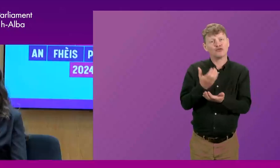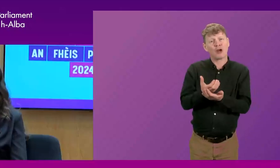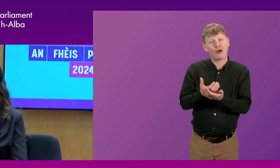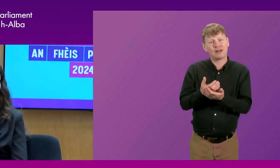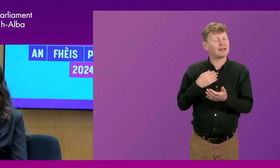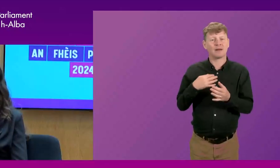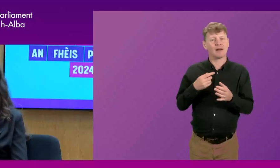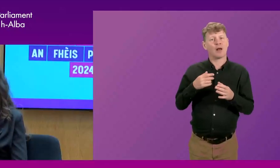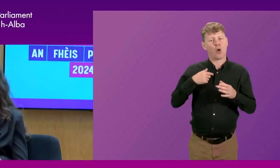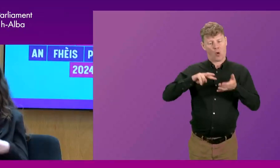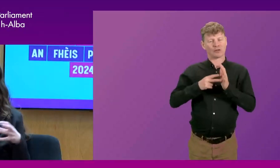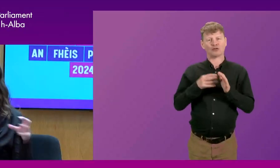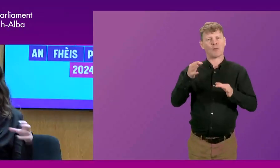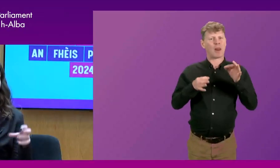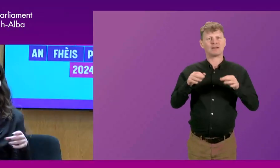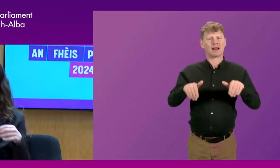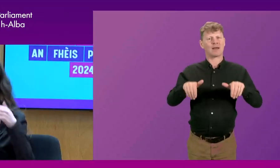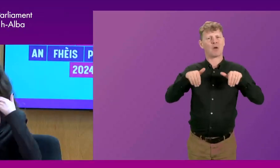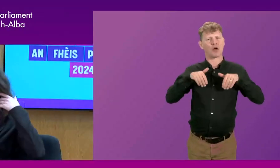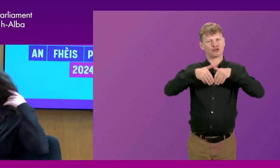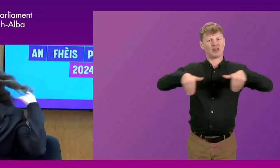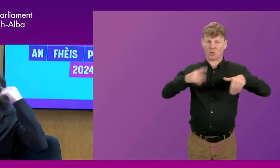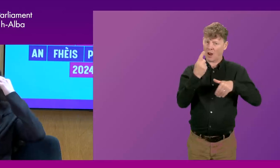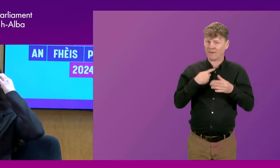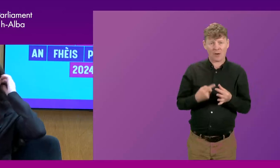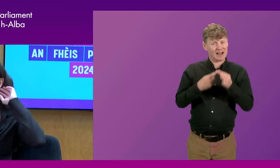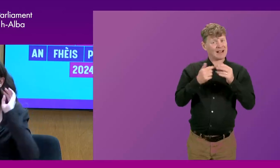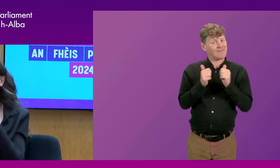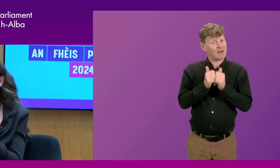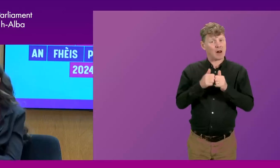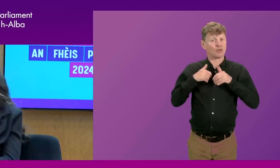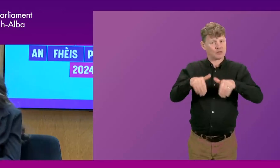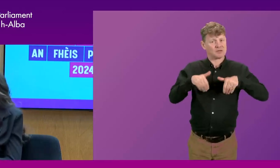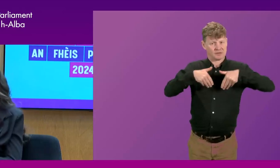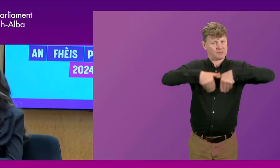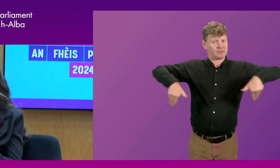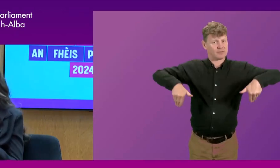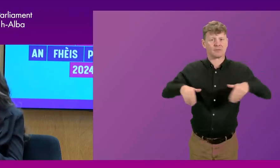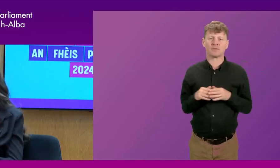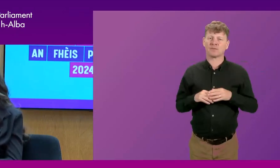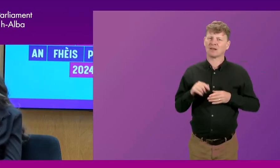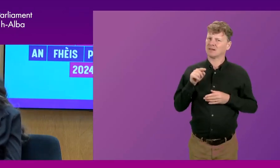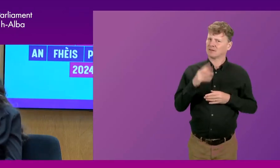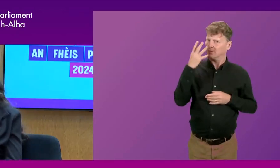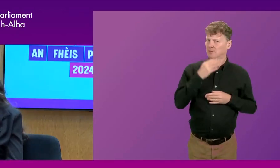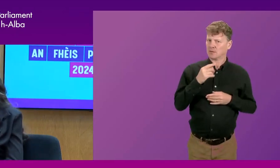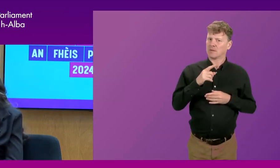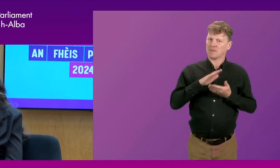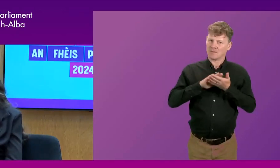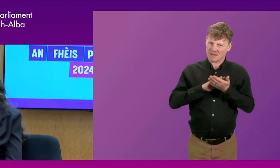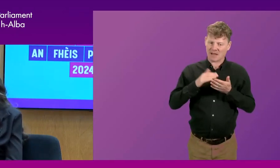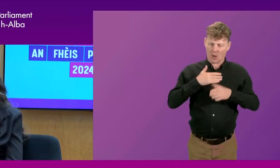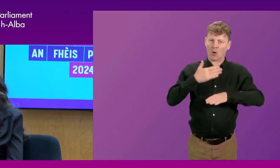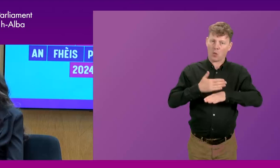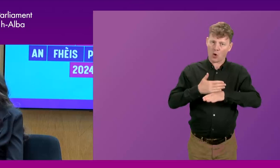impartial organisation and it's also one of our key values. And the beauty of it is we base all of our work off of consultation